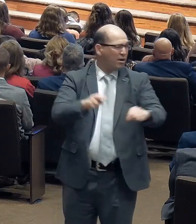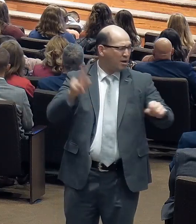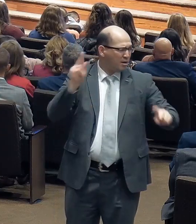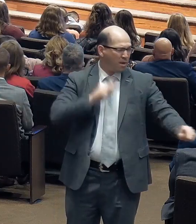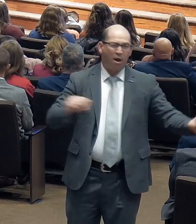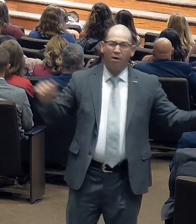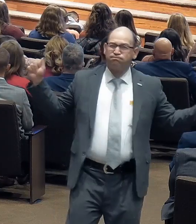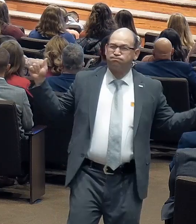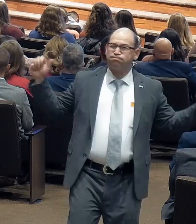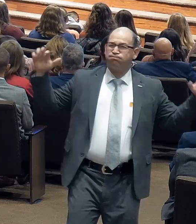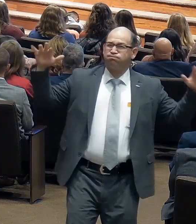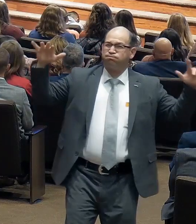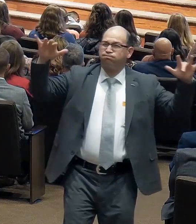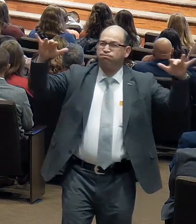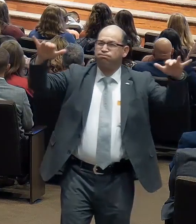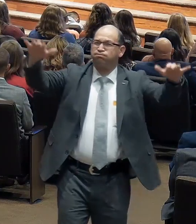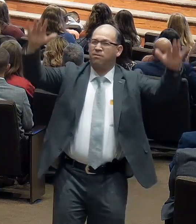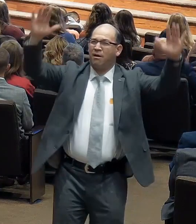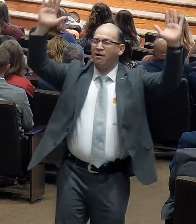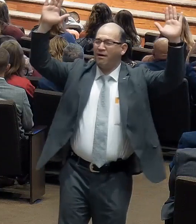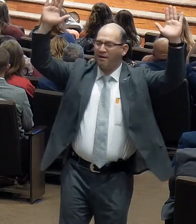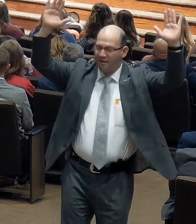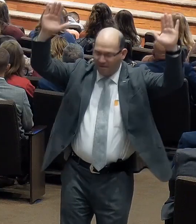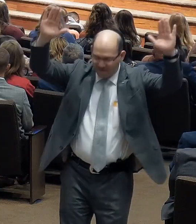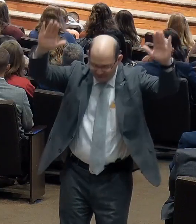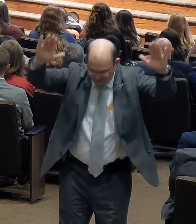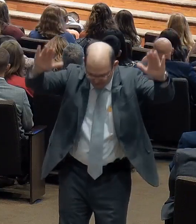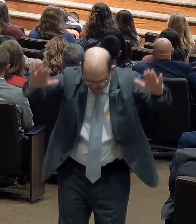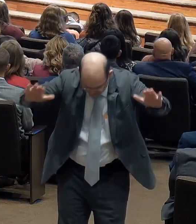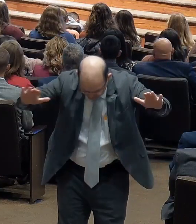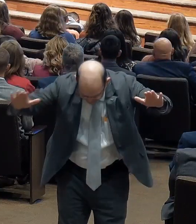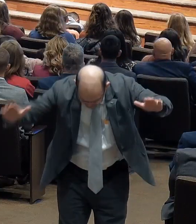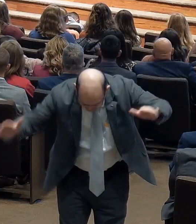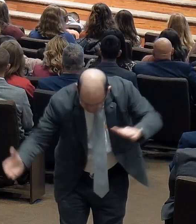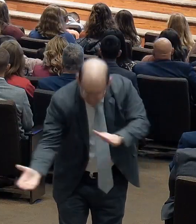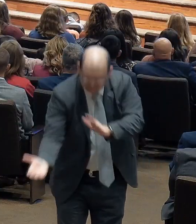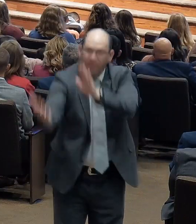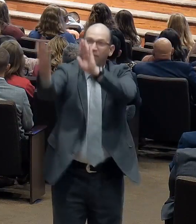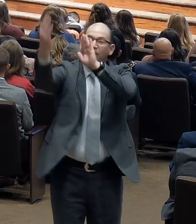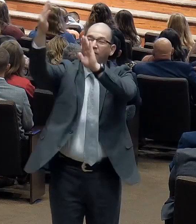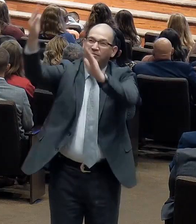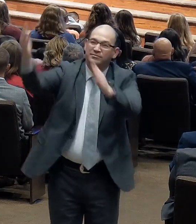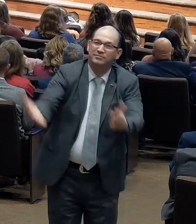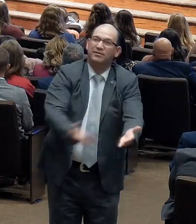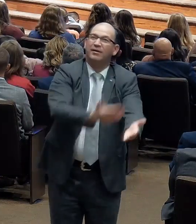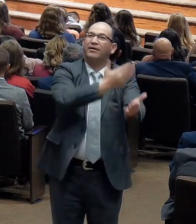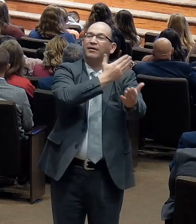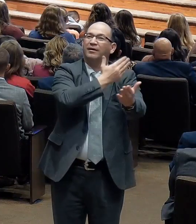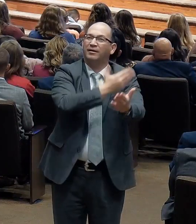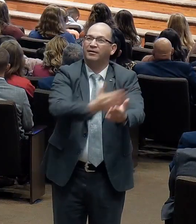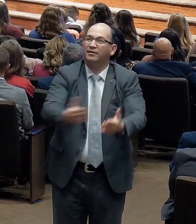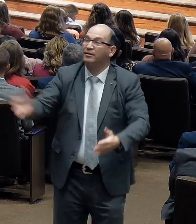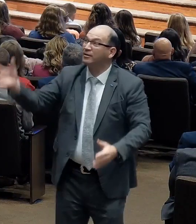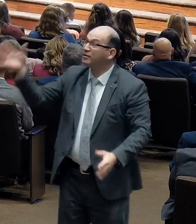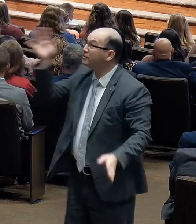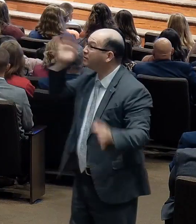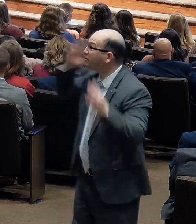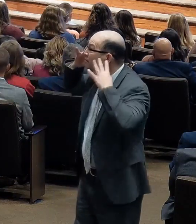down. To sing the only sound is the praises